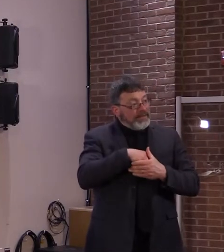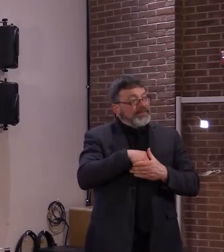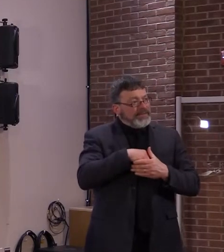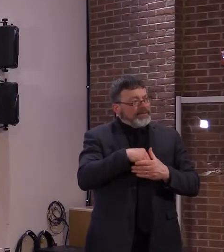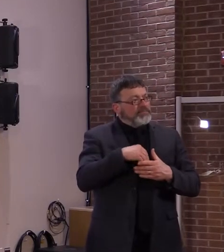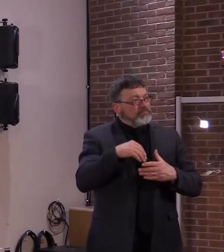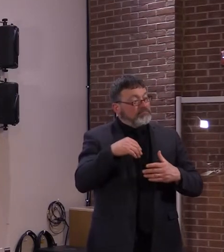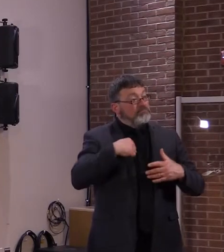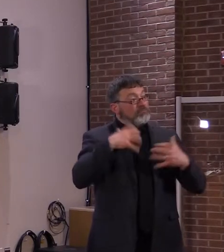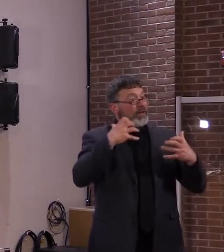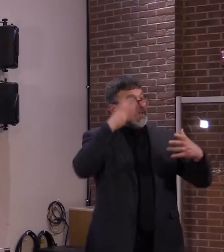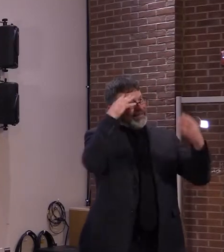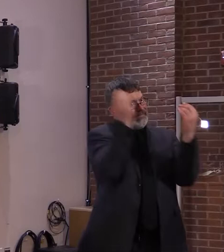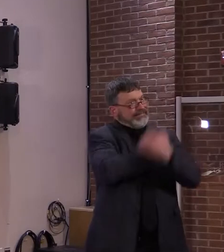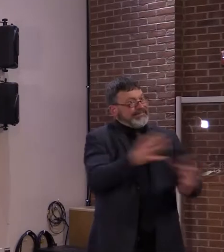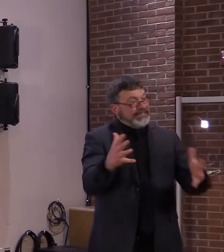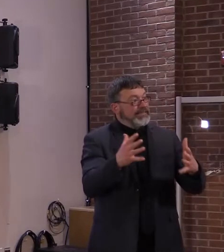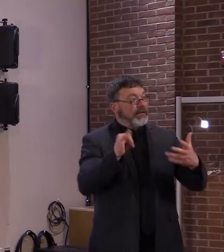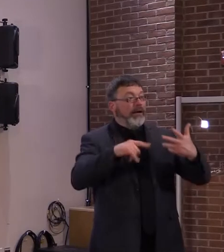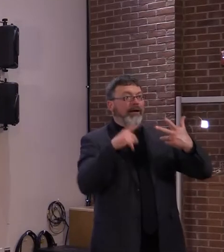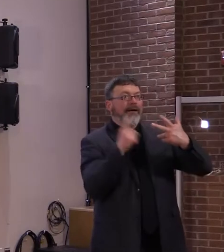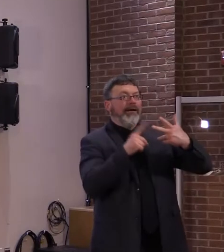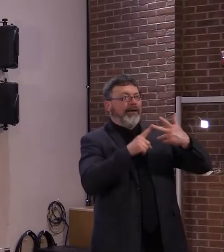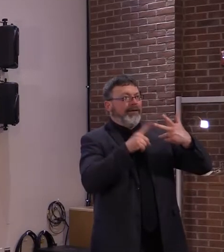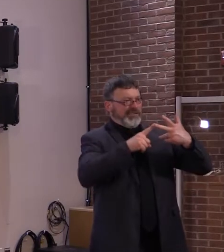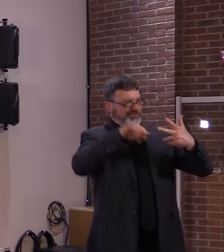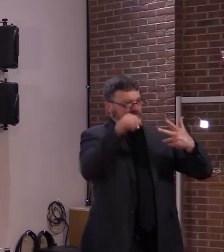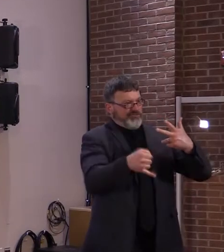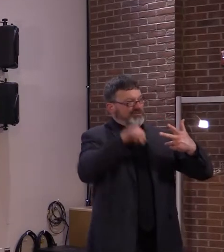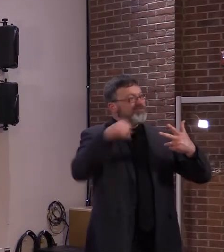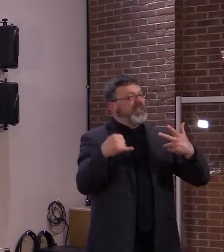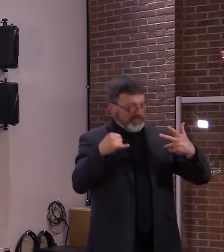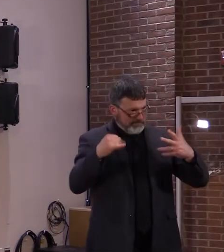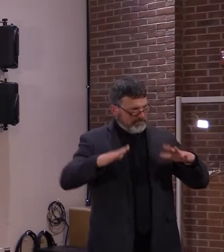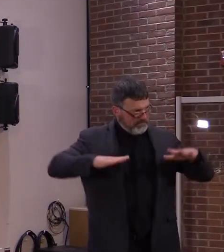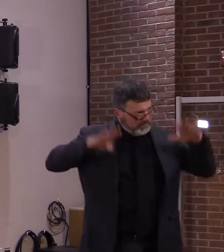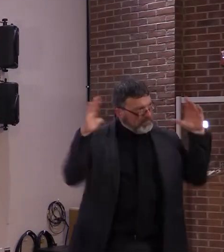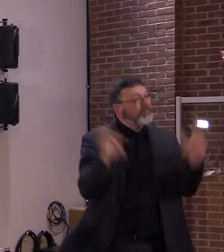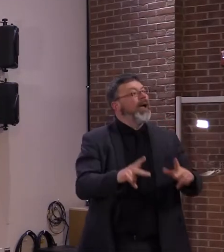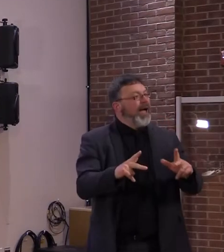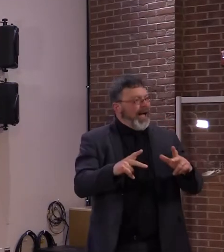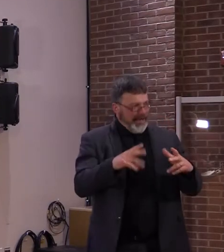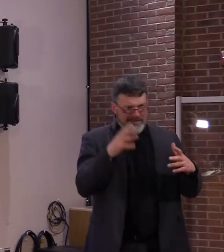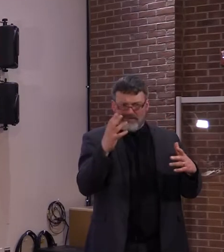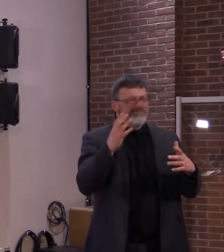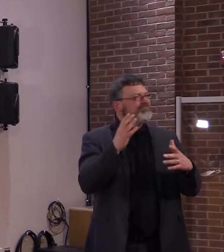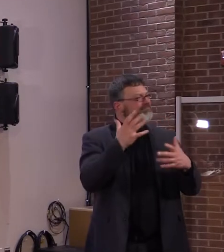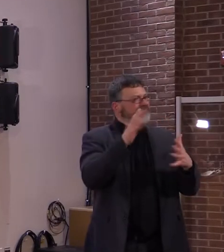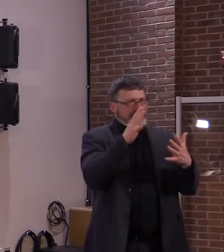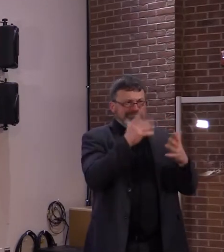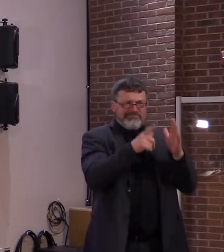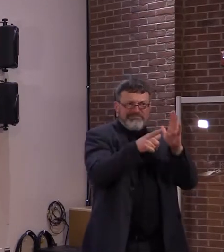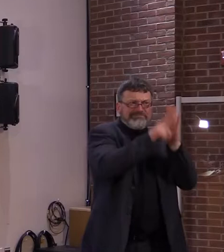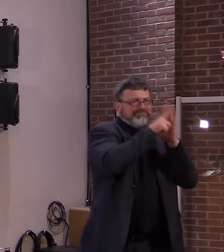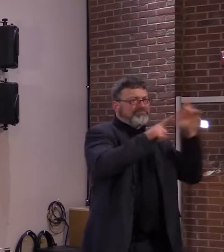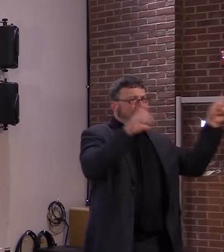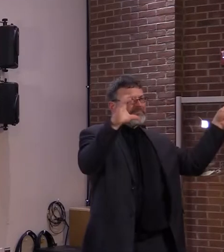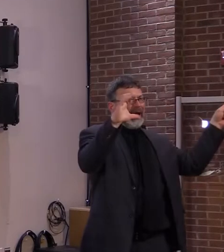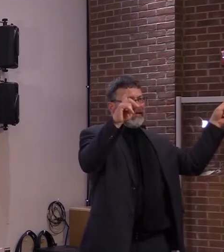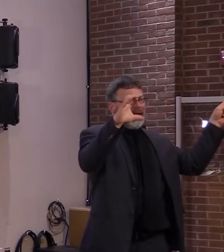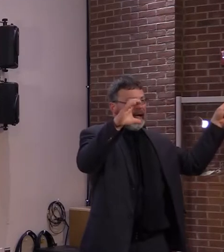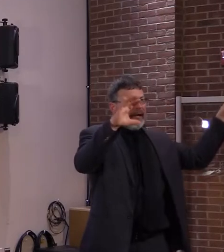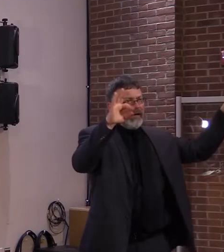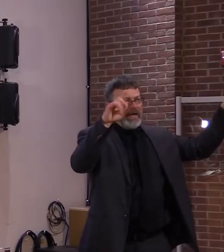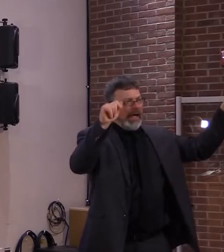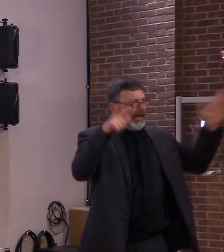with the vaccine having undergone a thorough safety review. As you know, the CDC and FDA had